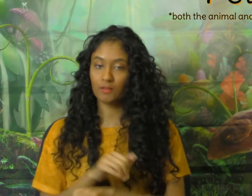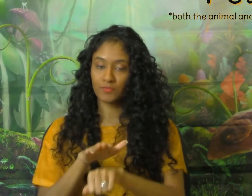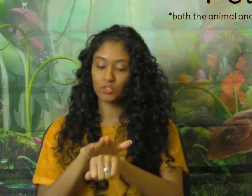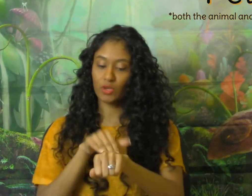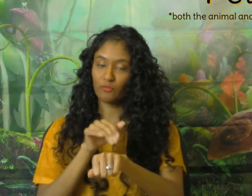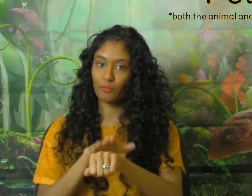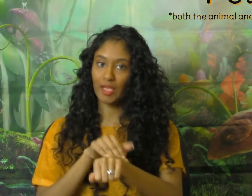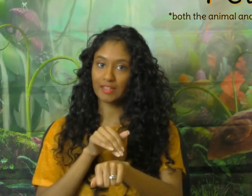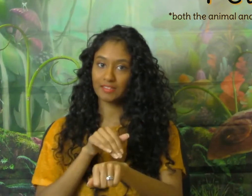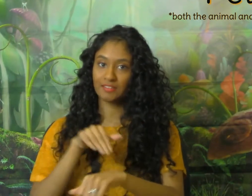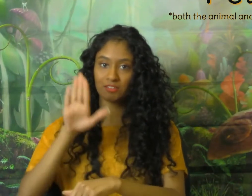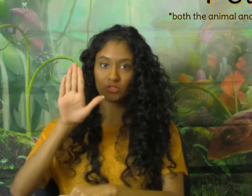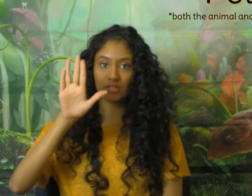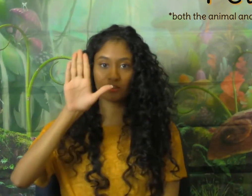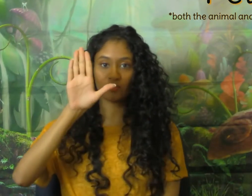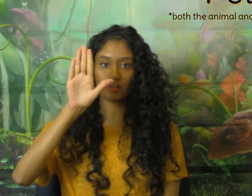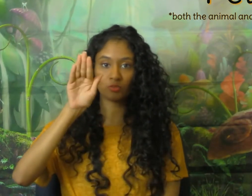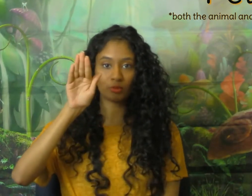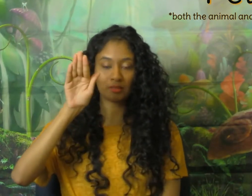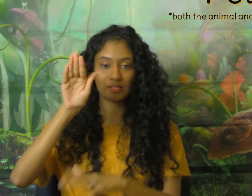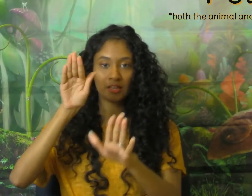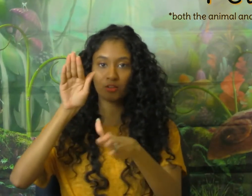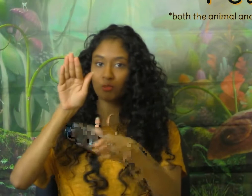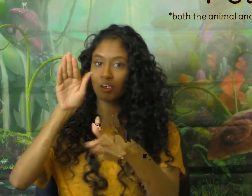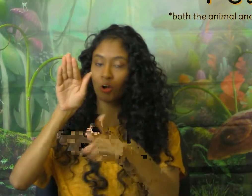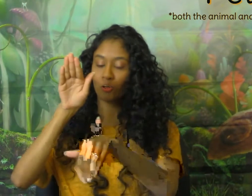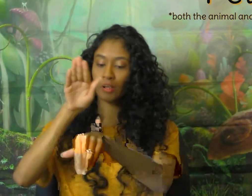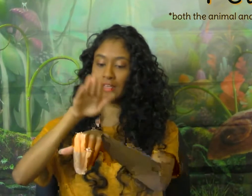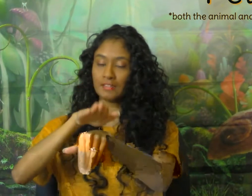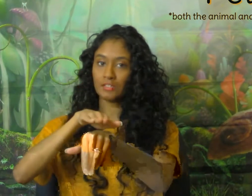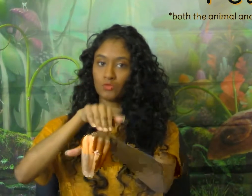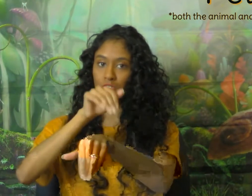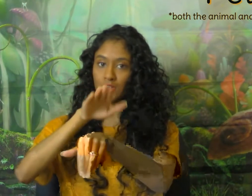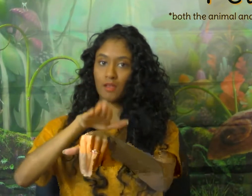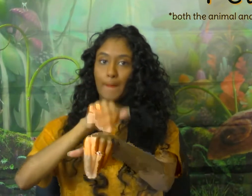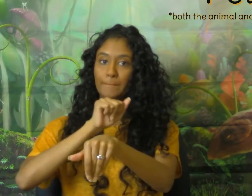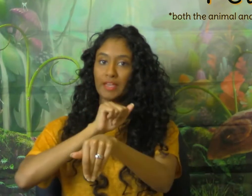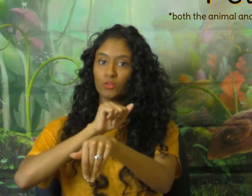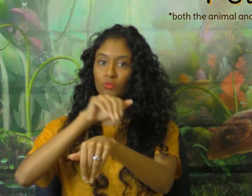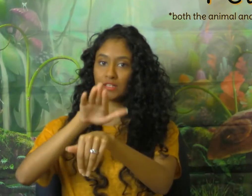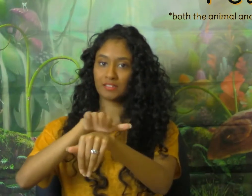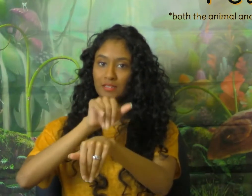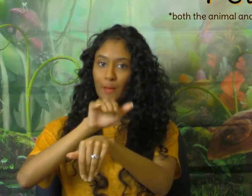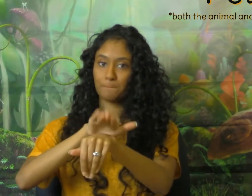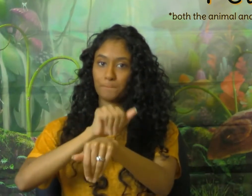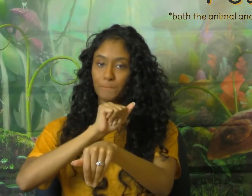So you have pet. So you take your fingers, bring them together, you take your other hand, and you just pet your wrist. Pet.